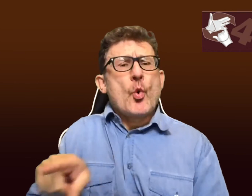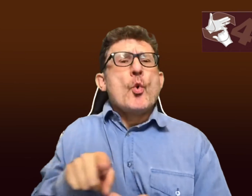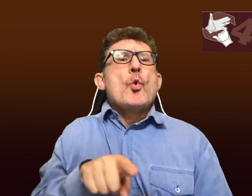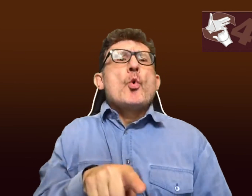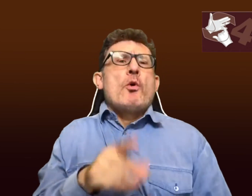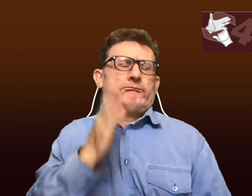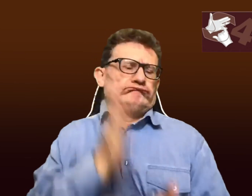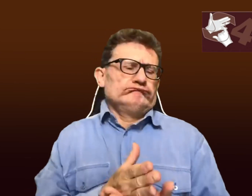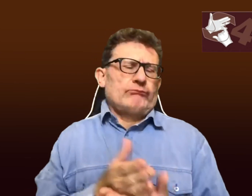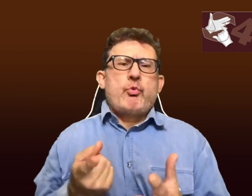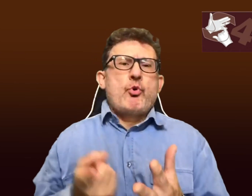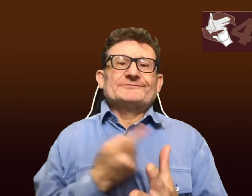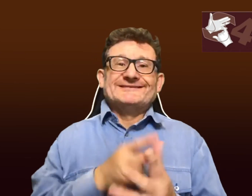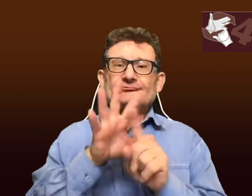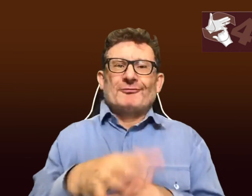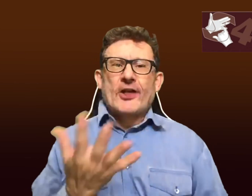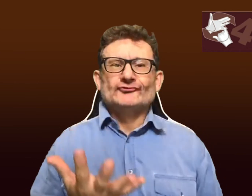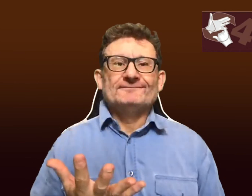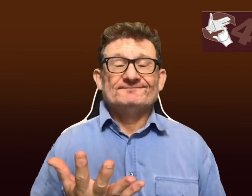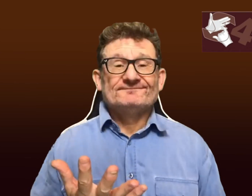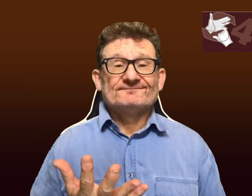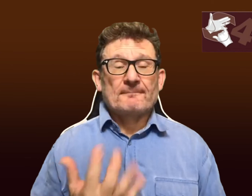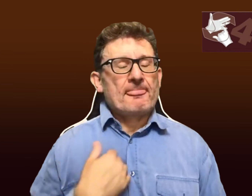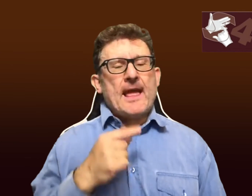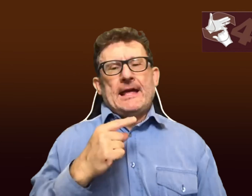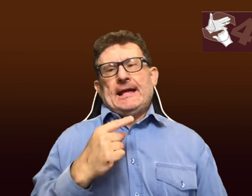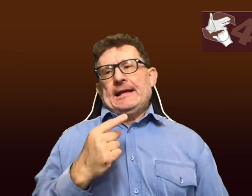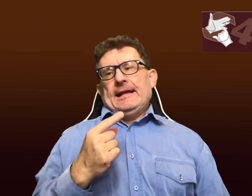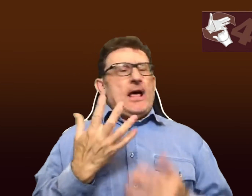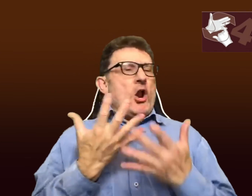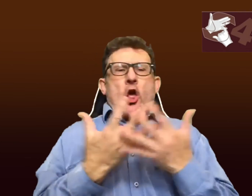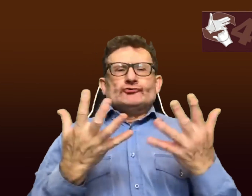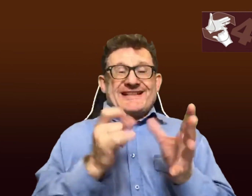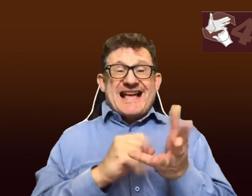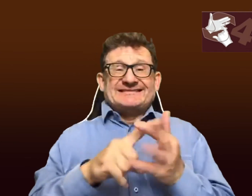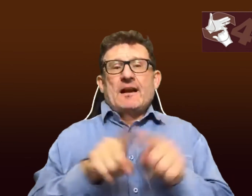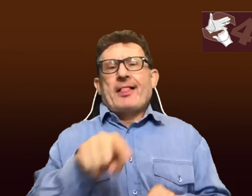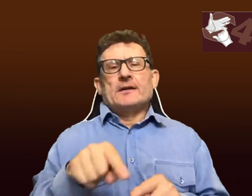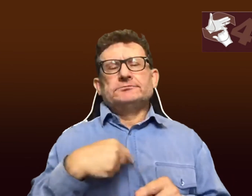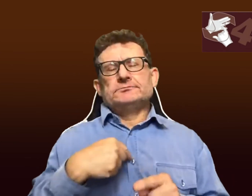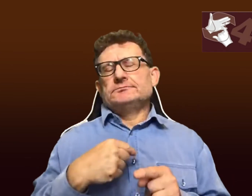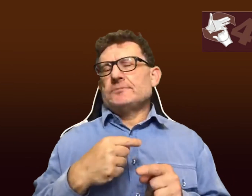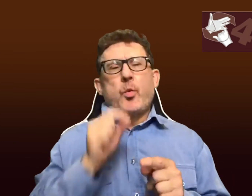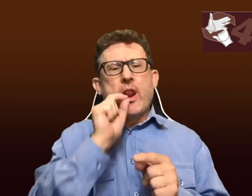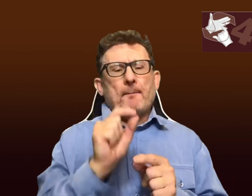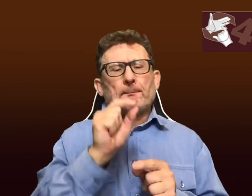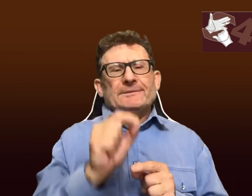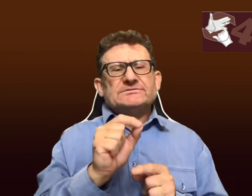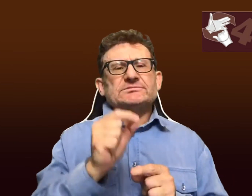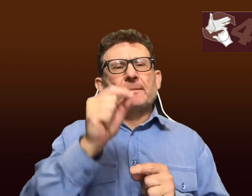about these issues with the barrister, they've come back to me and said, this is clearly discrimination. There's a lot of cases like this. And